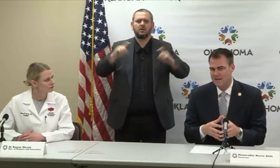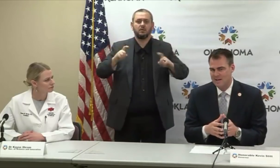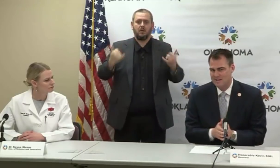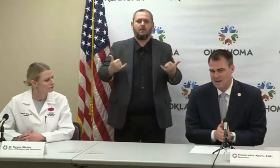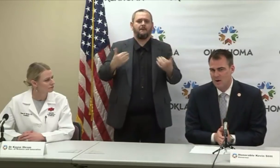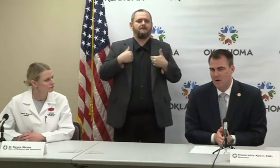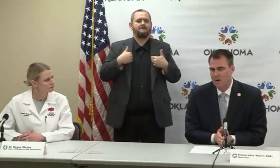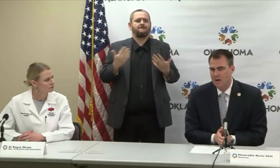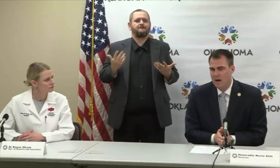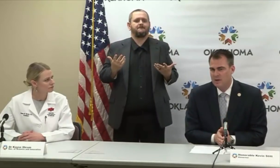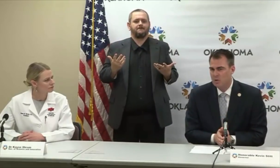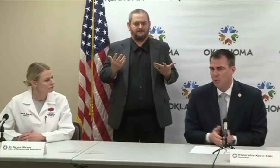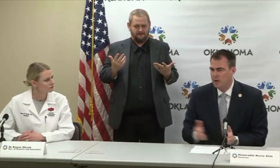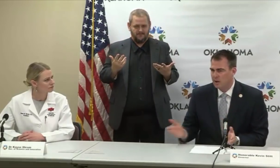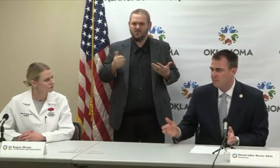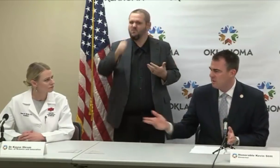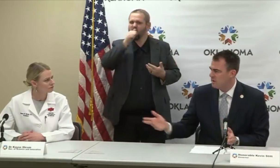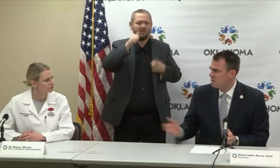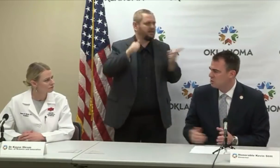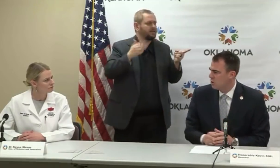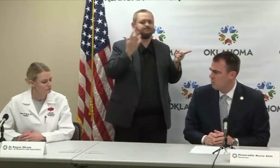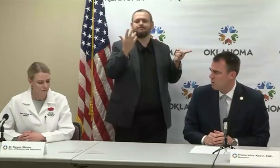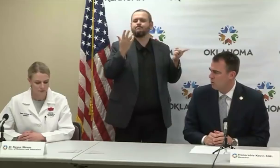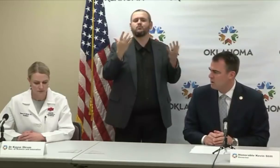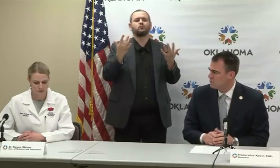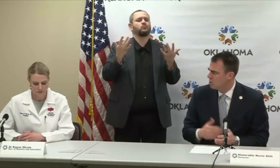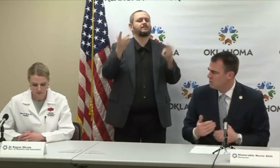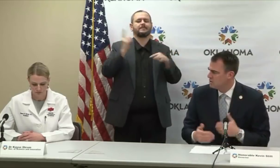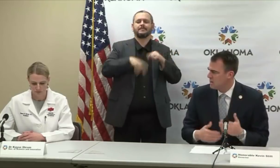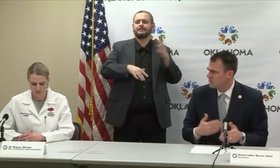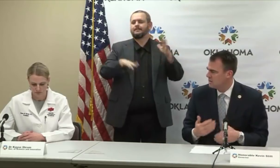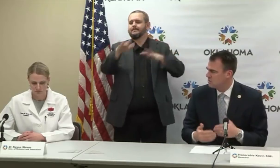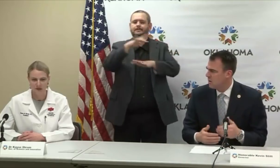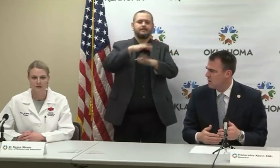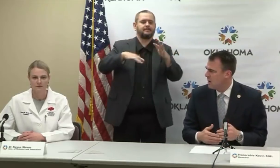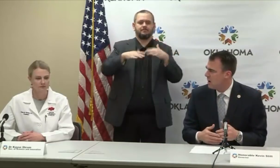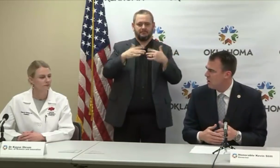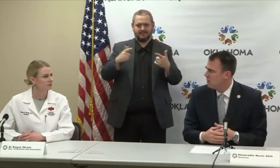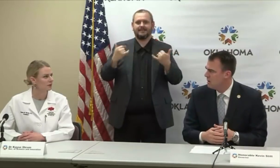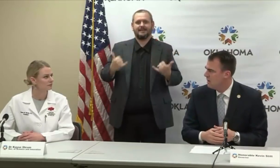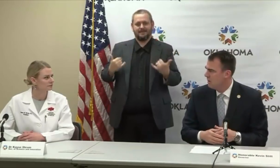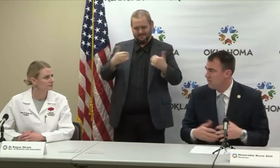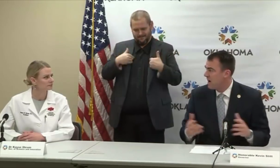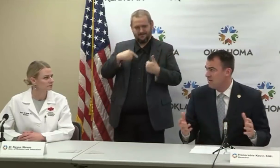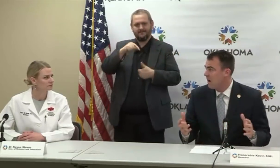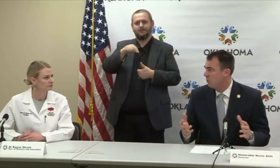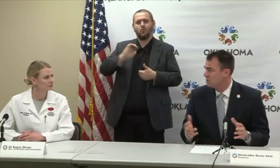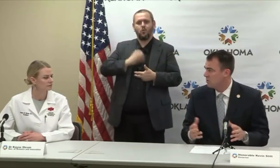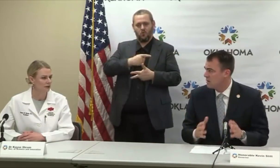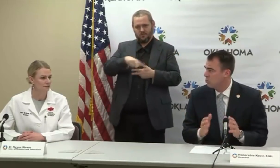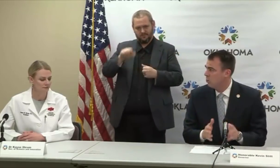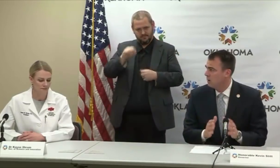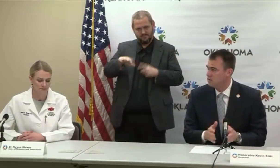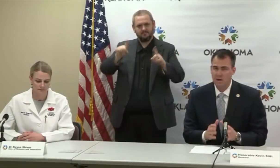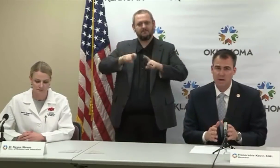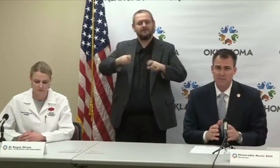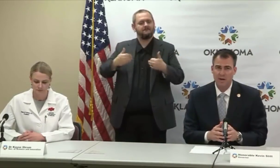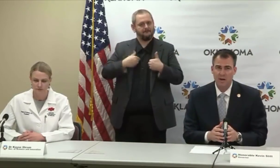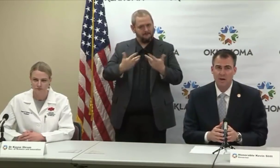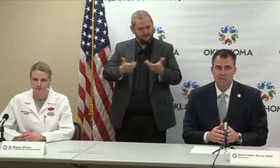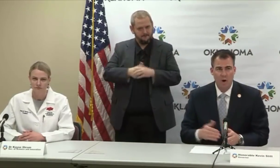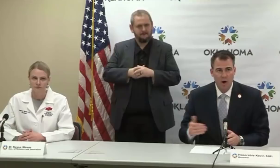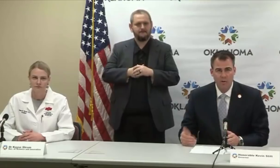kits here. So we can, and Dr. Schrum, we can turn these test kits around now in five hours. So that's really